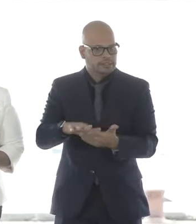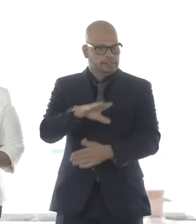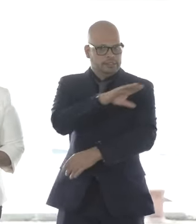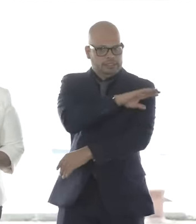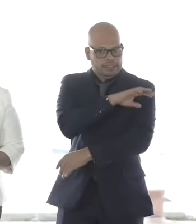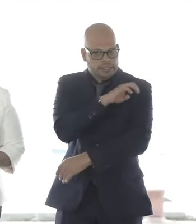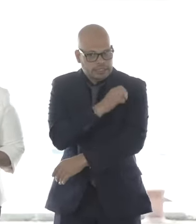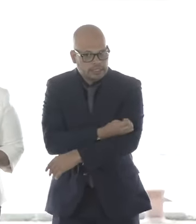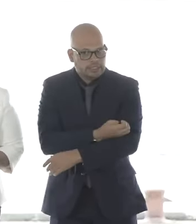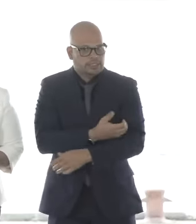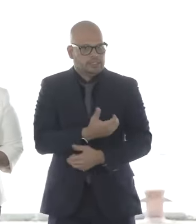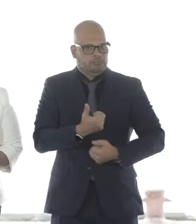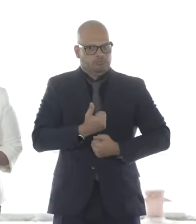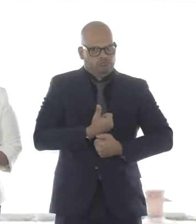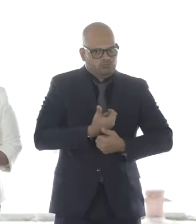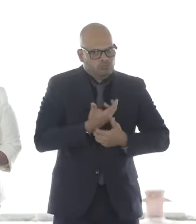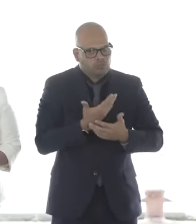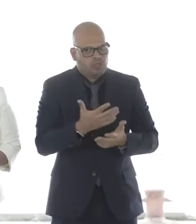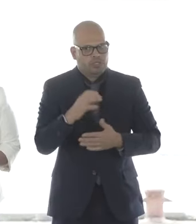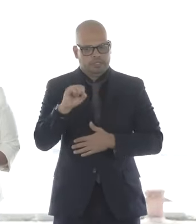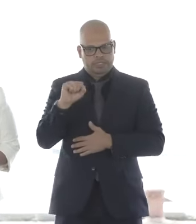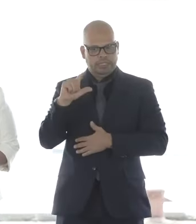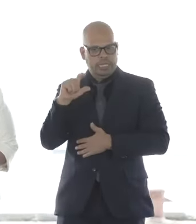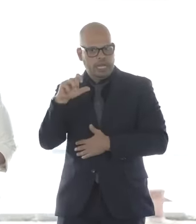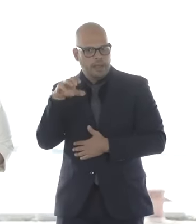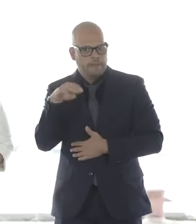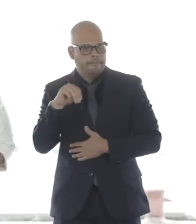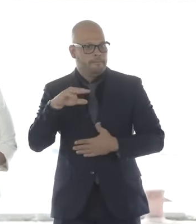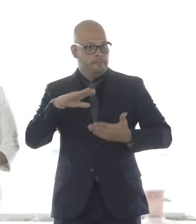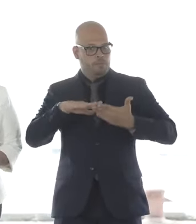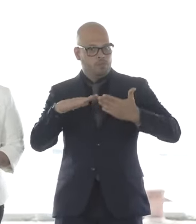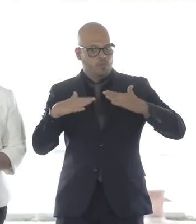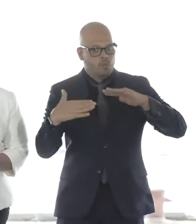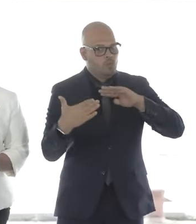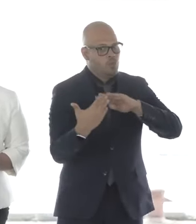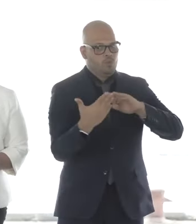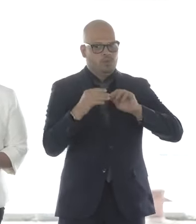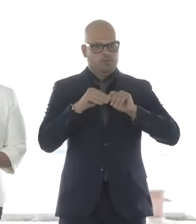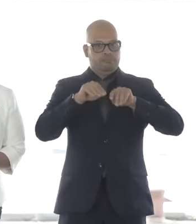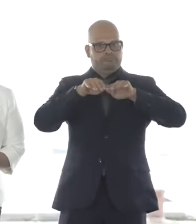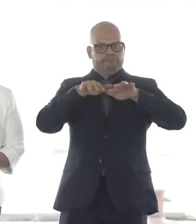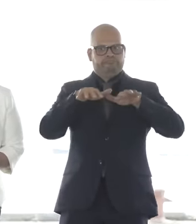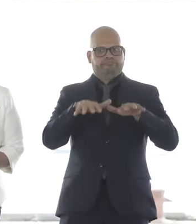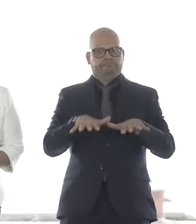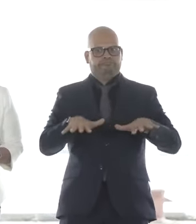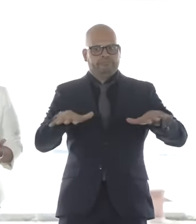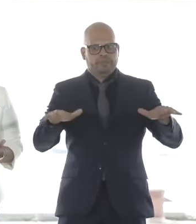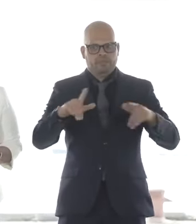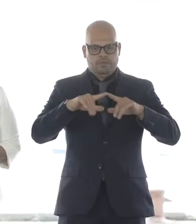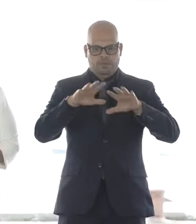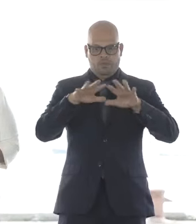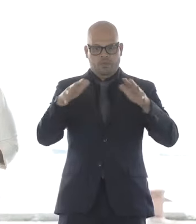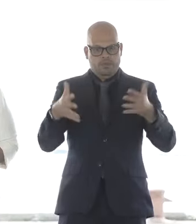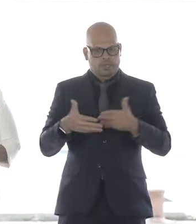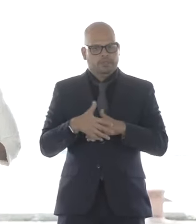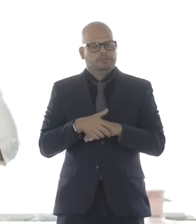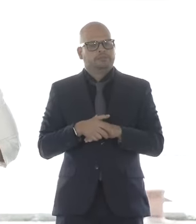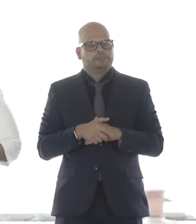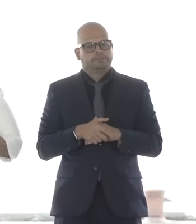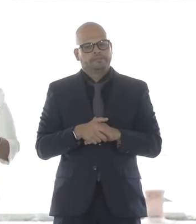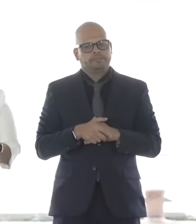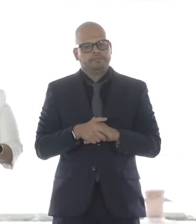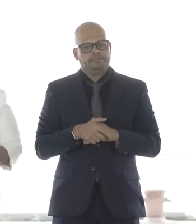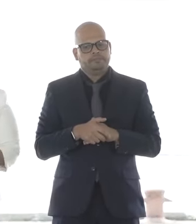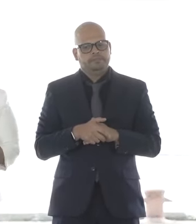our entire region and our state. I'm not, most of you know this, I didn't have the good fortune to be born in Salem. I'm not a native. I'm a